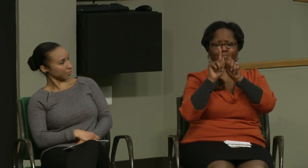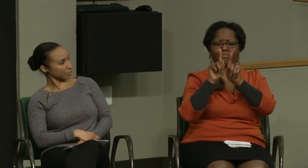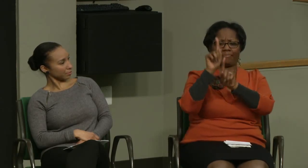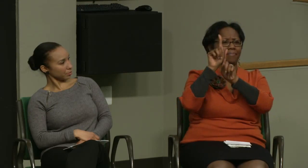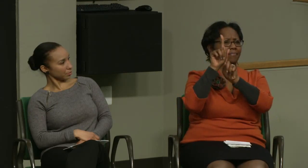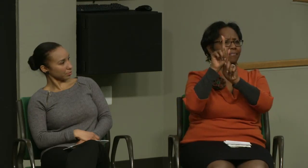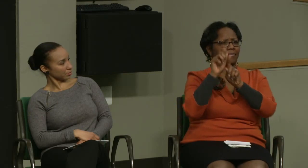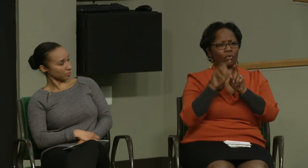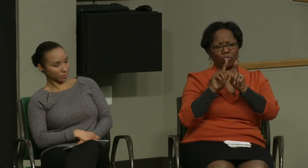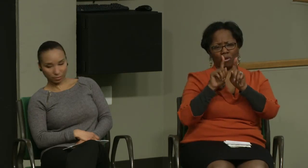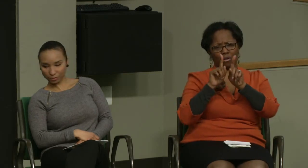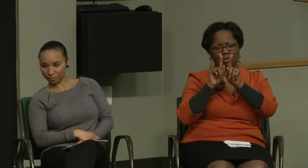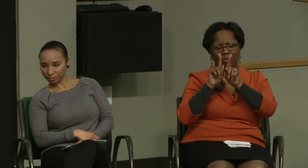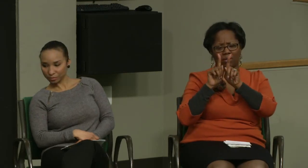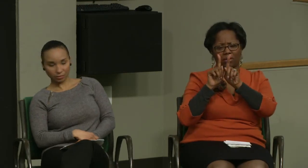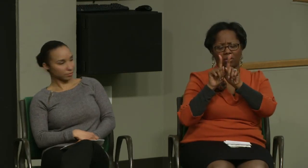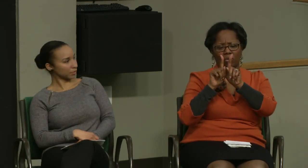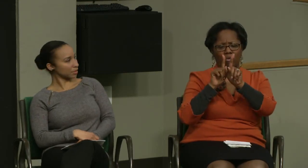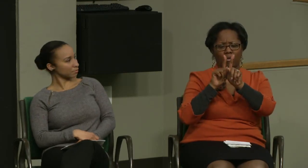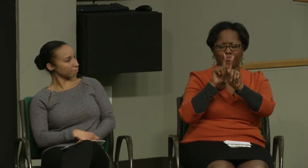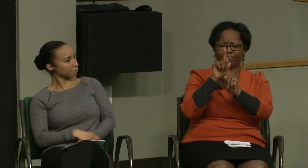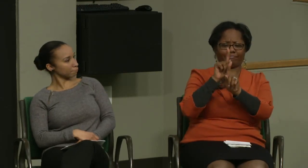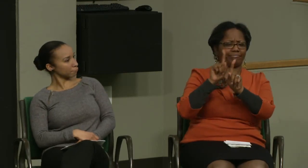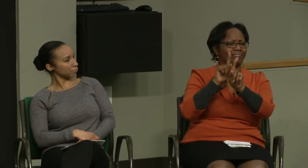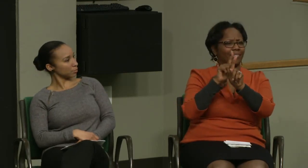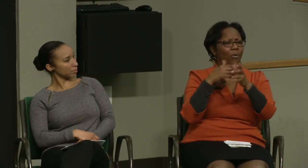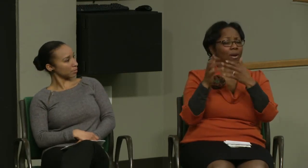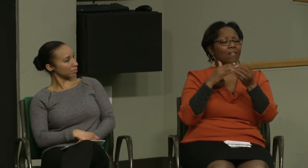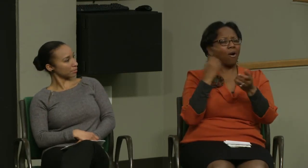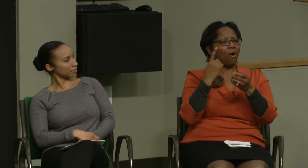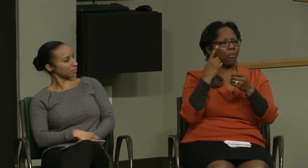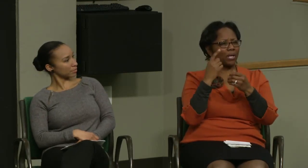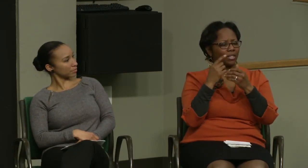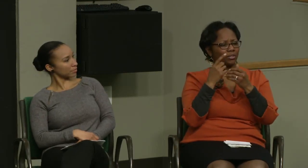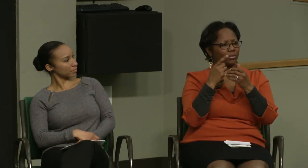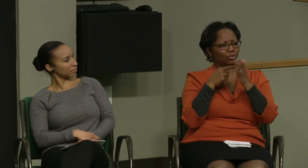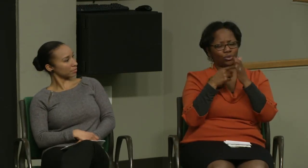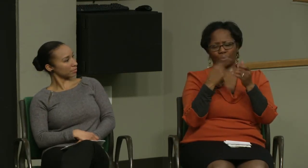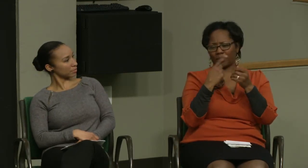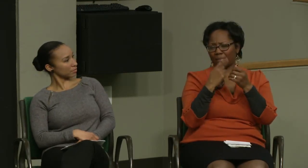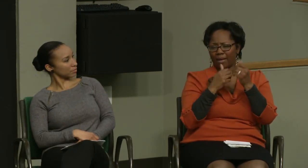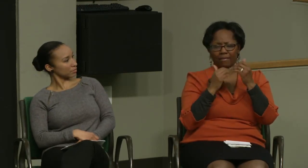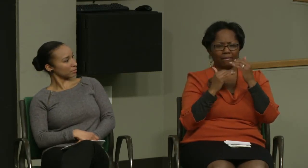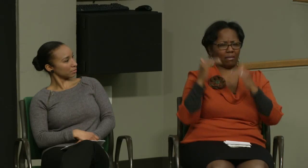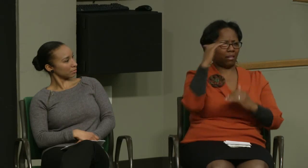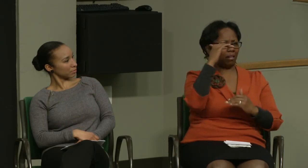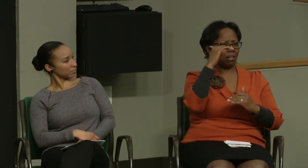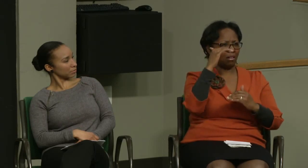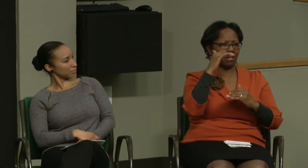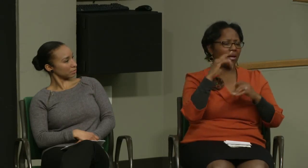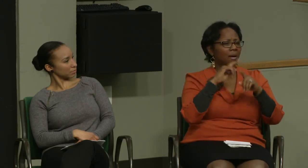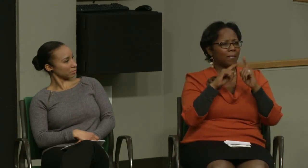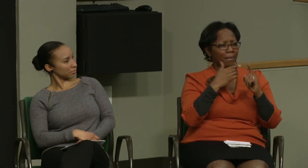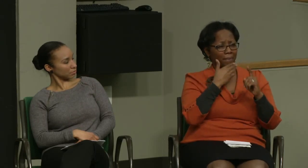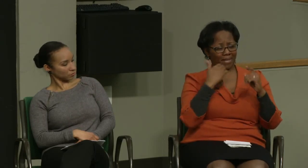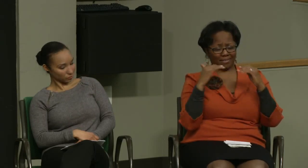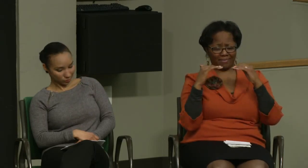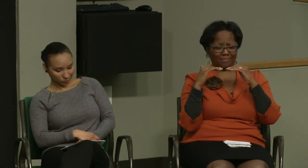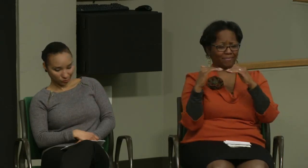the typical traditional mentor that sometimes there's different status of the two people involved. Sometimes there's that hierarchy